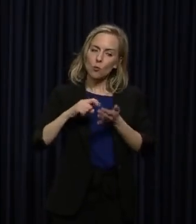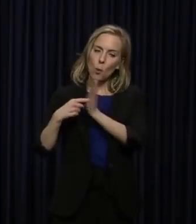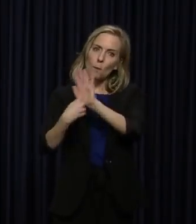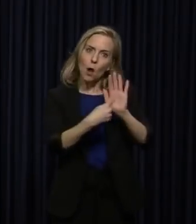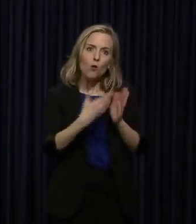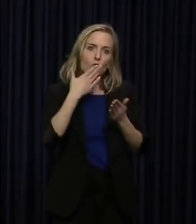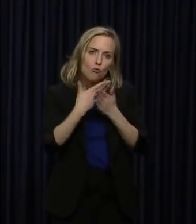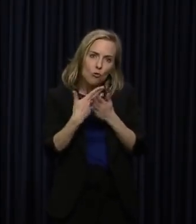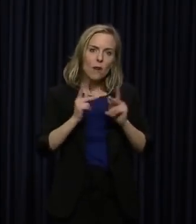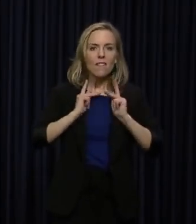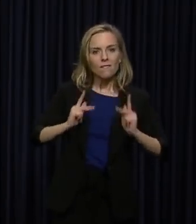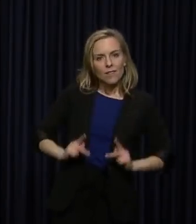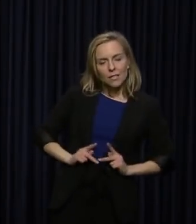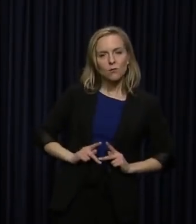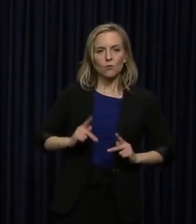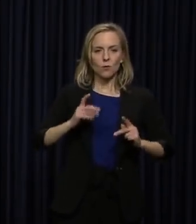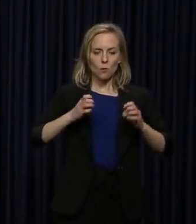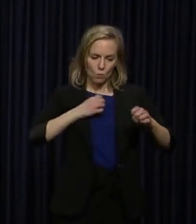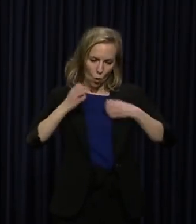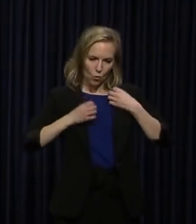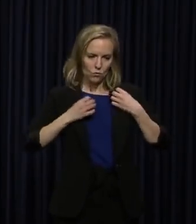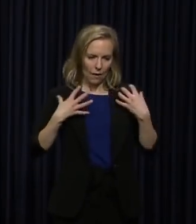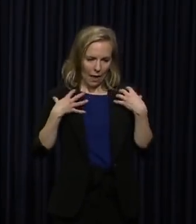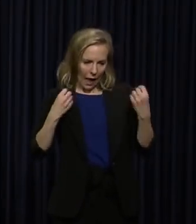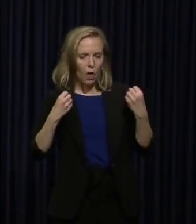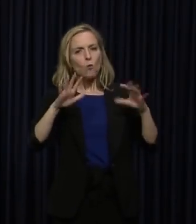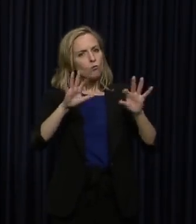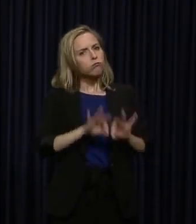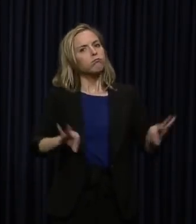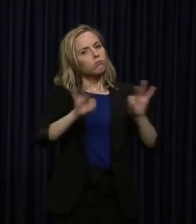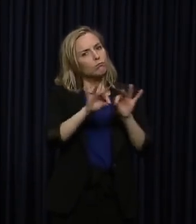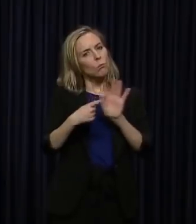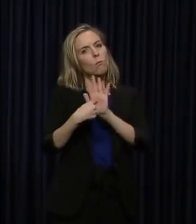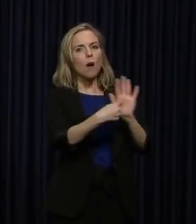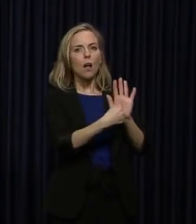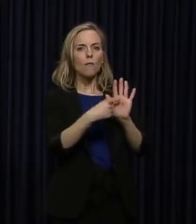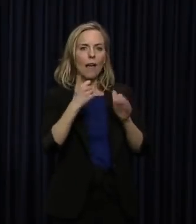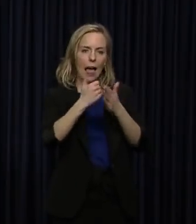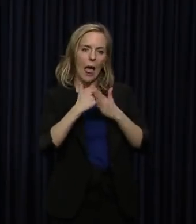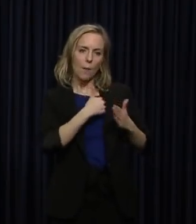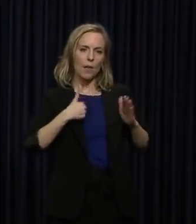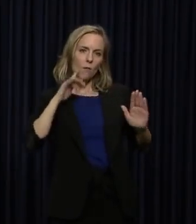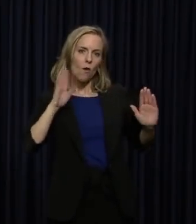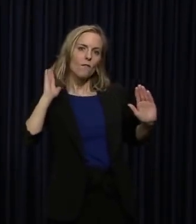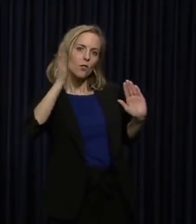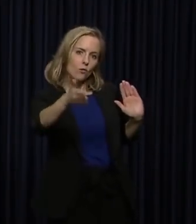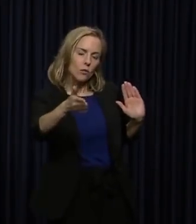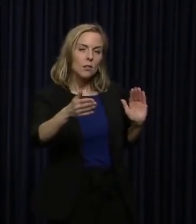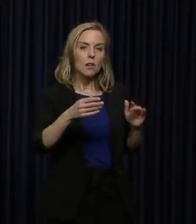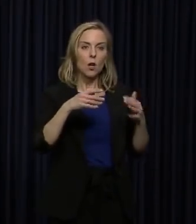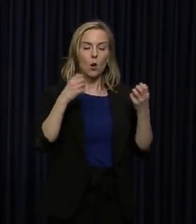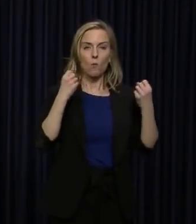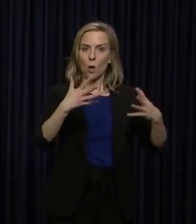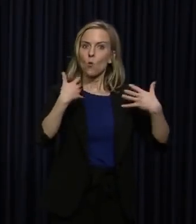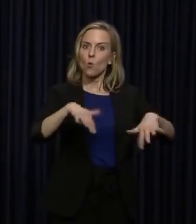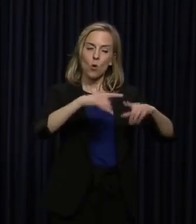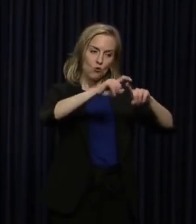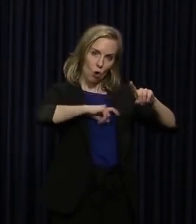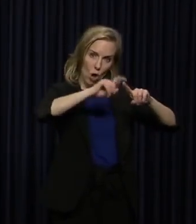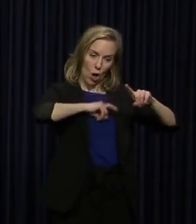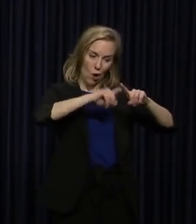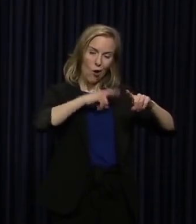physical, mental, and emotional help is going to be helpful as we move into the future. With the rapid increase of calls to the